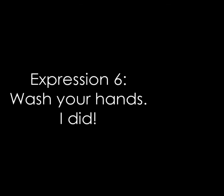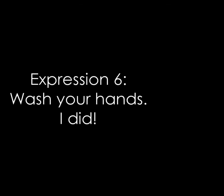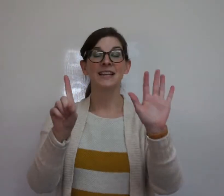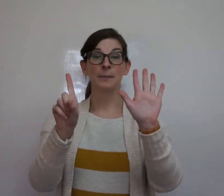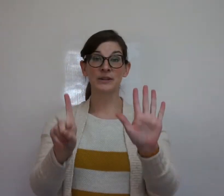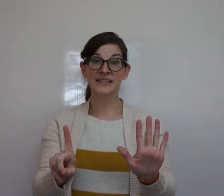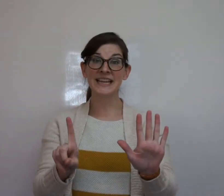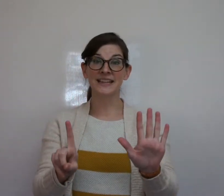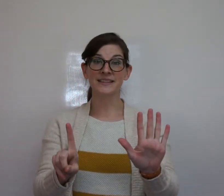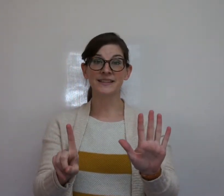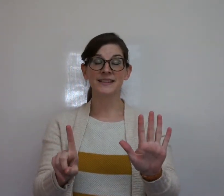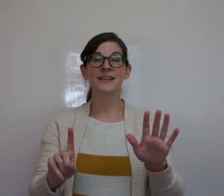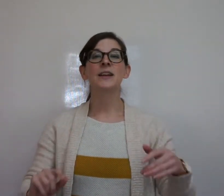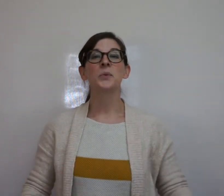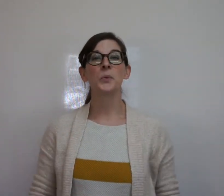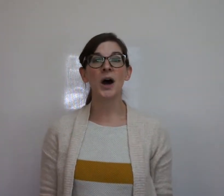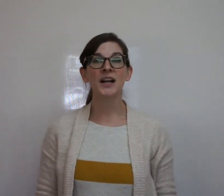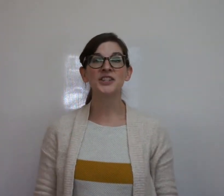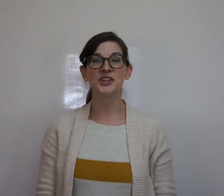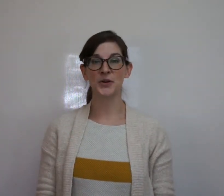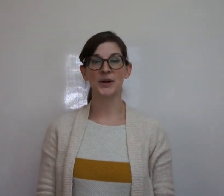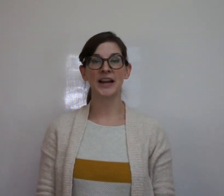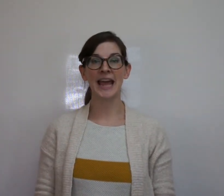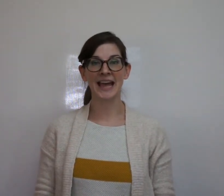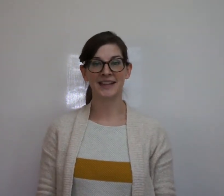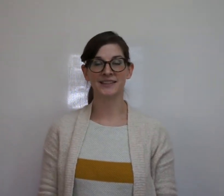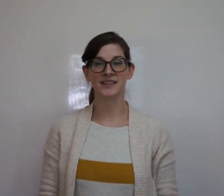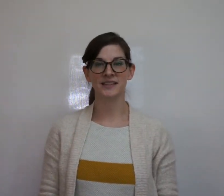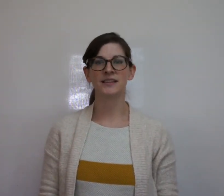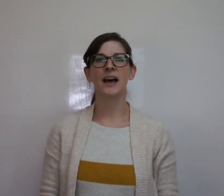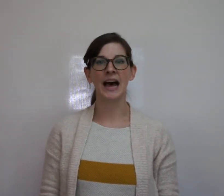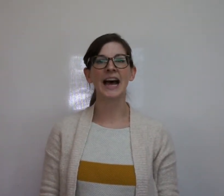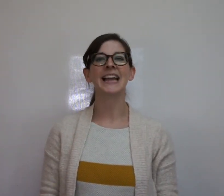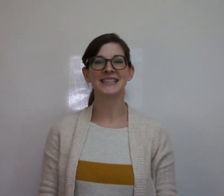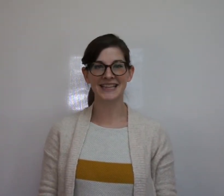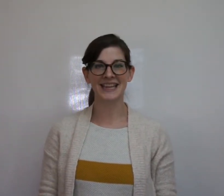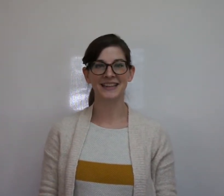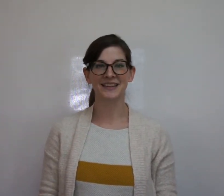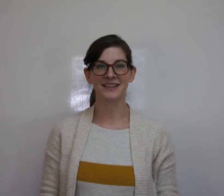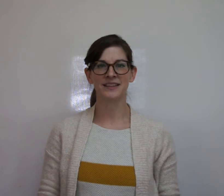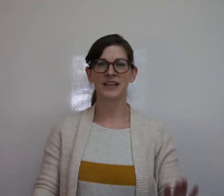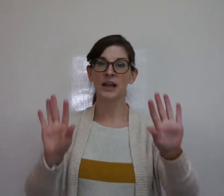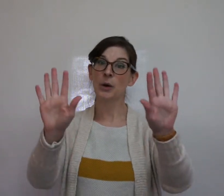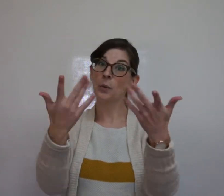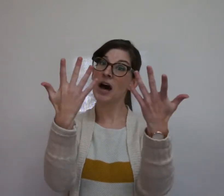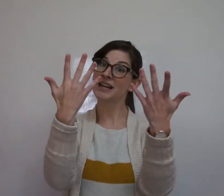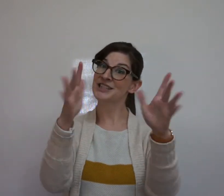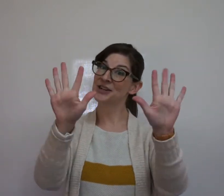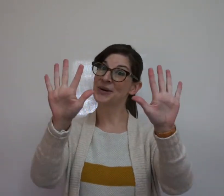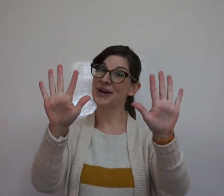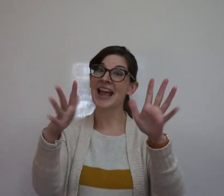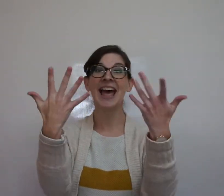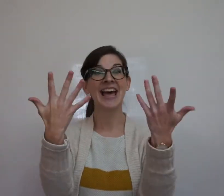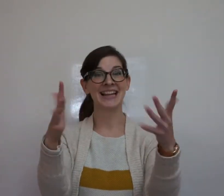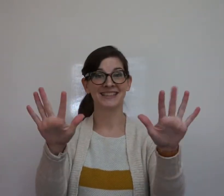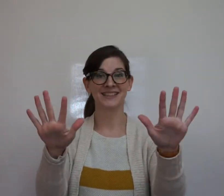Number six, wash your hands. I did. Wash your hands.